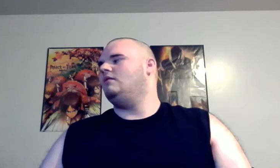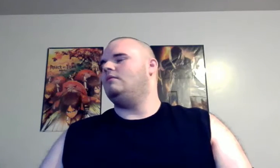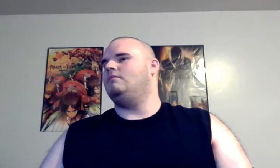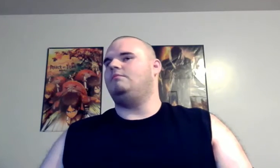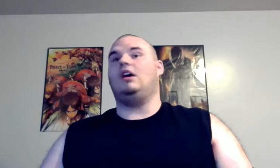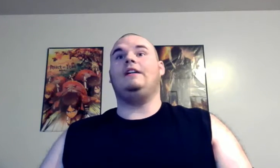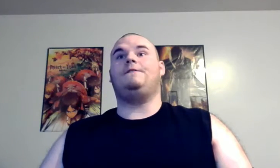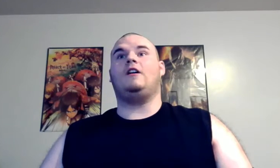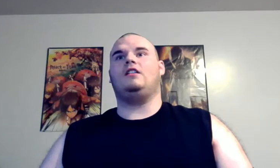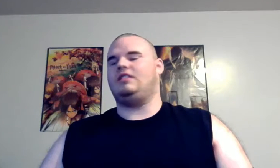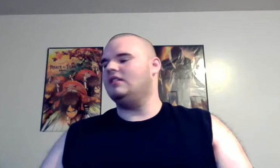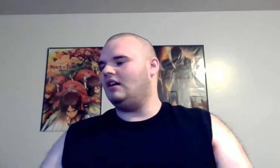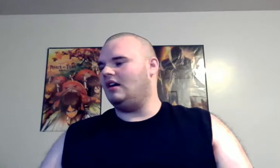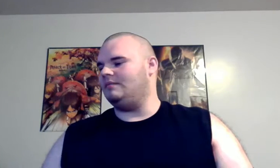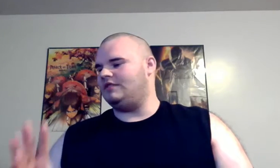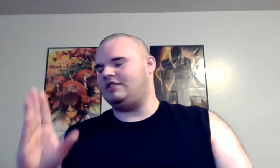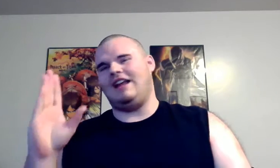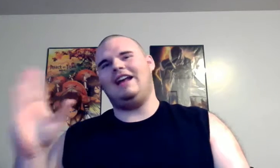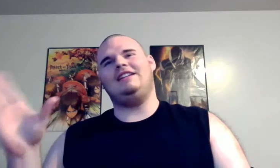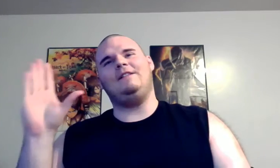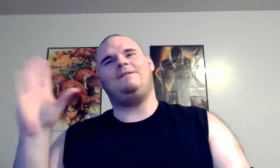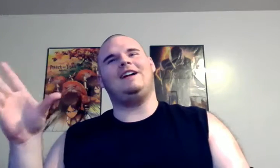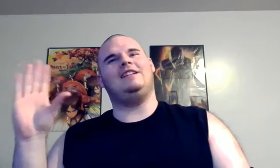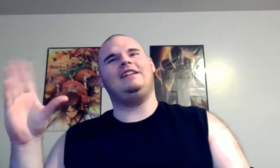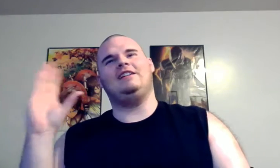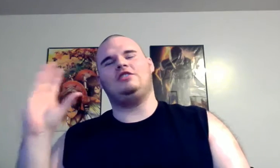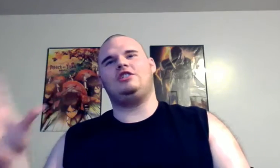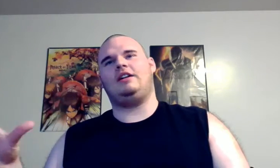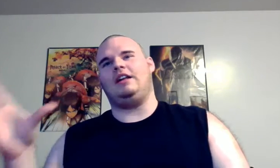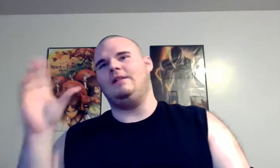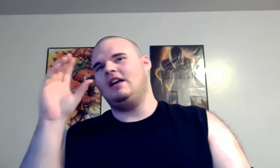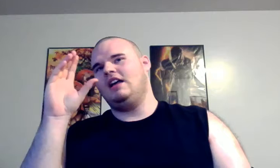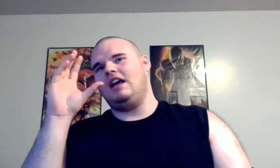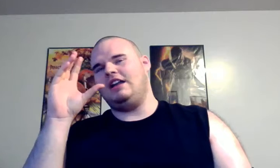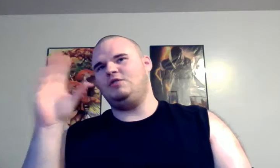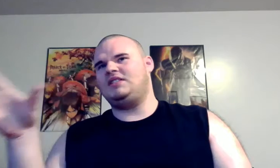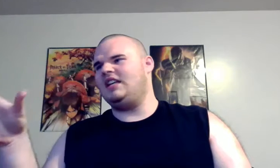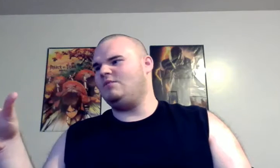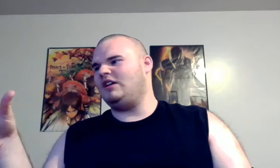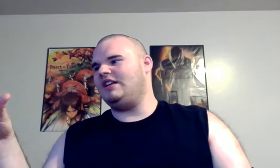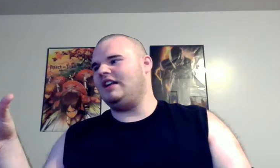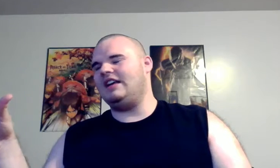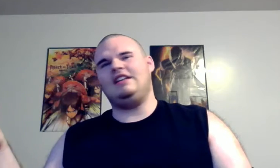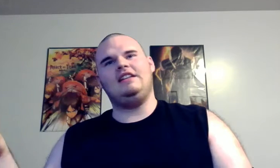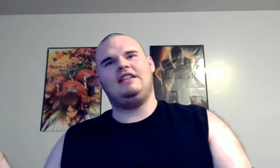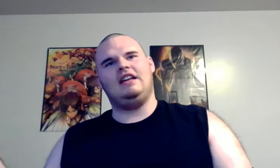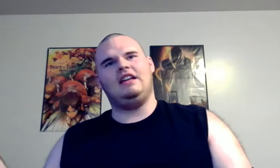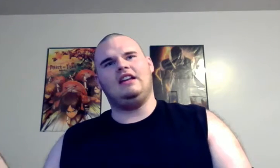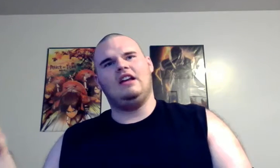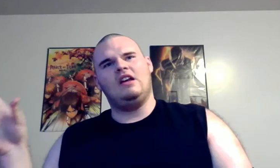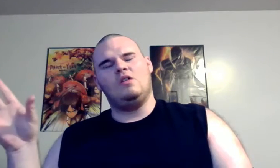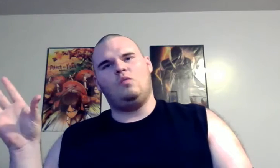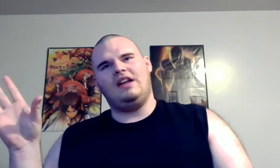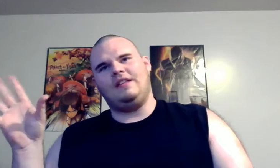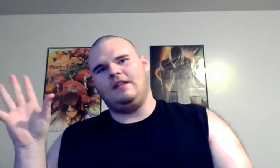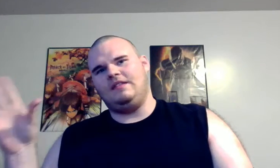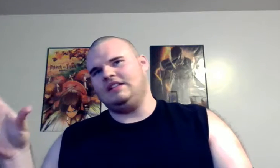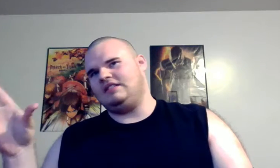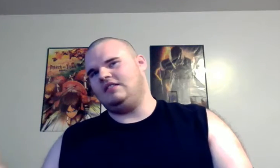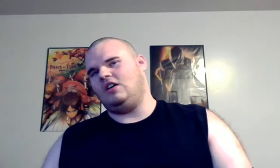brain fart um andy finally killed Chucky and you see what andy did with this doll